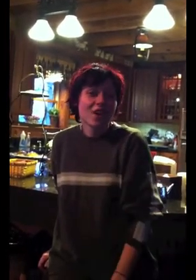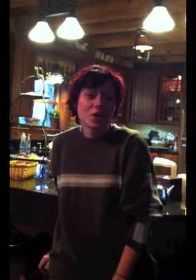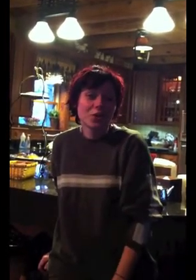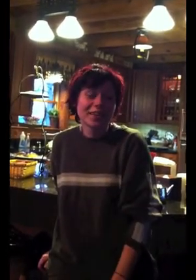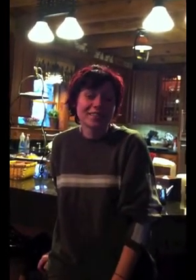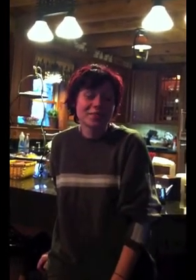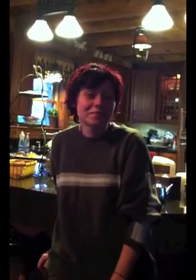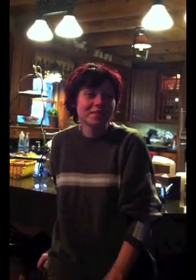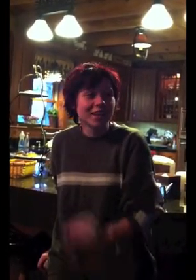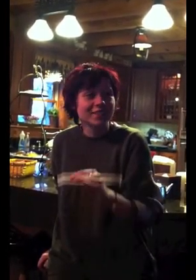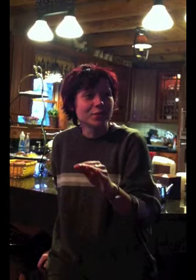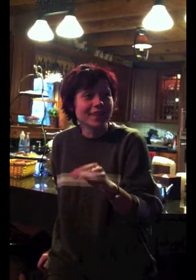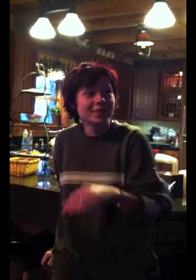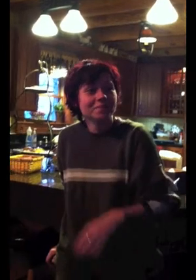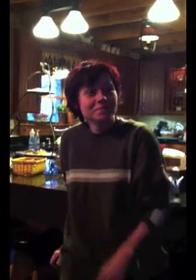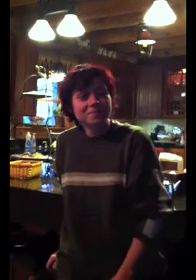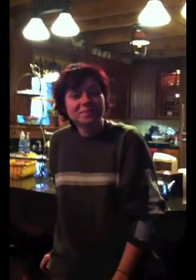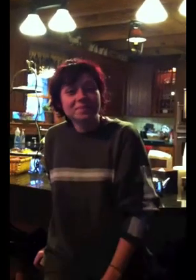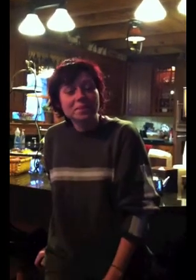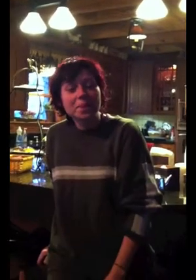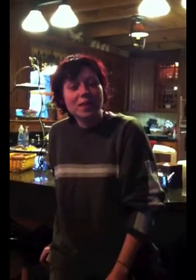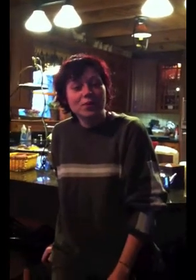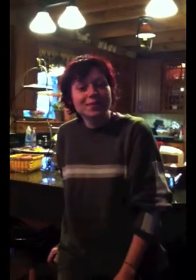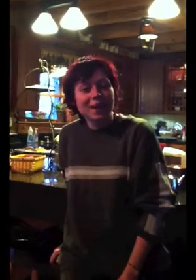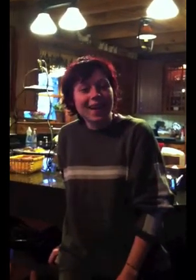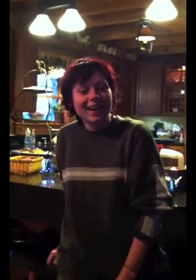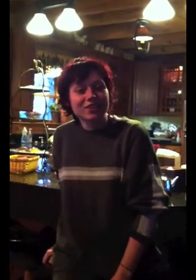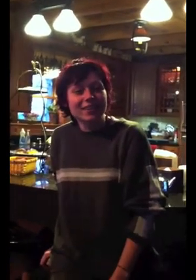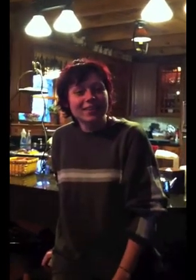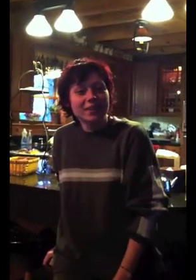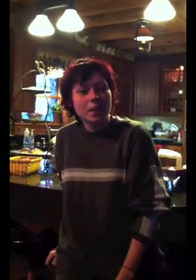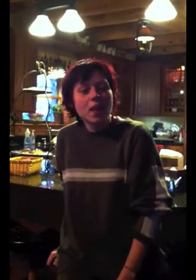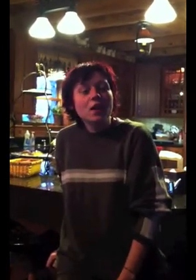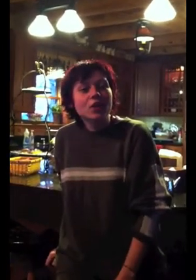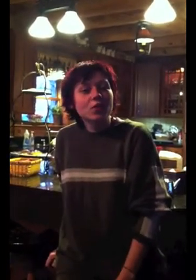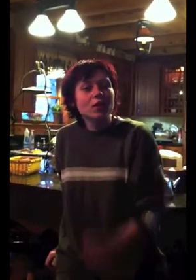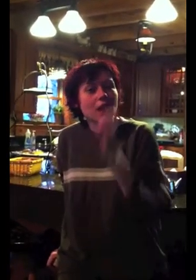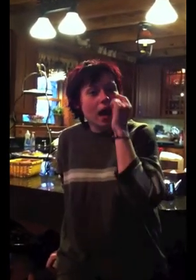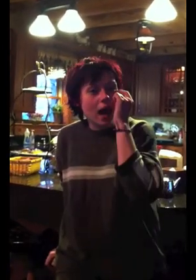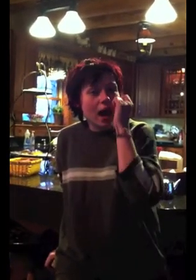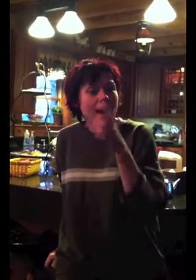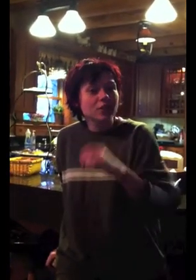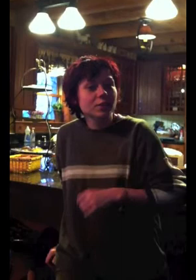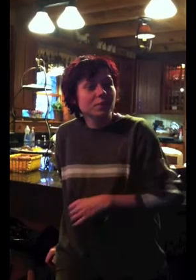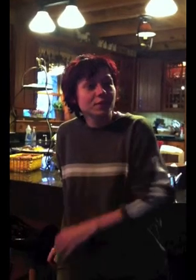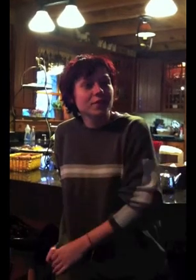No taste. Kind of silky. How does that compare to the dirt you had a couple weeks ago? You know, I actually preferred the